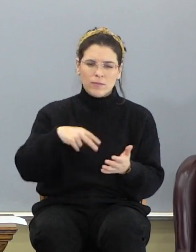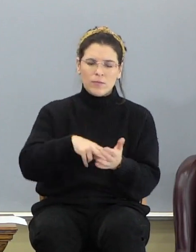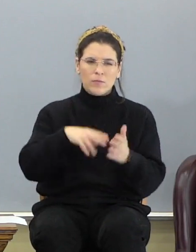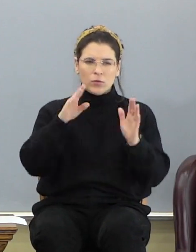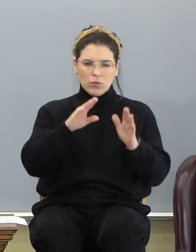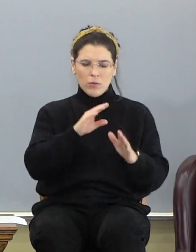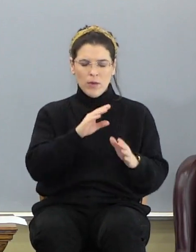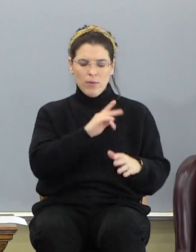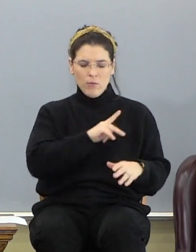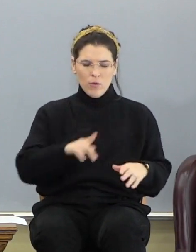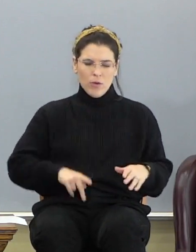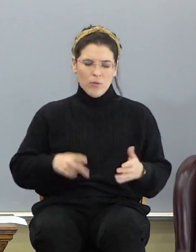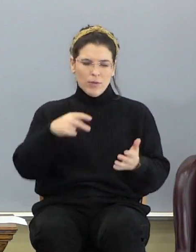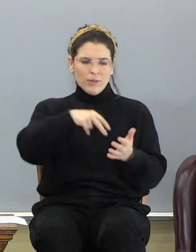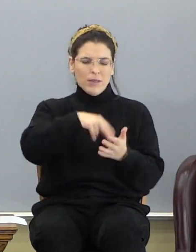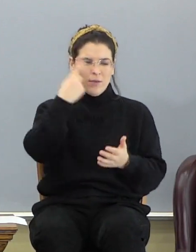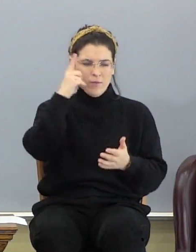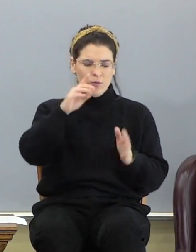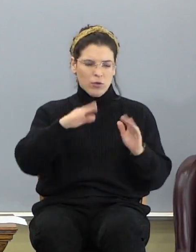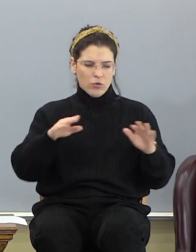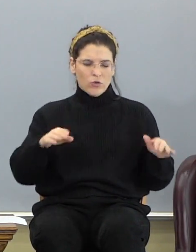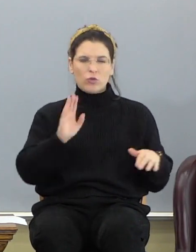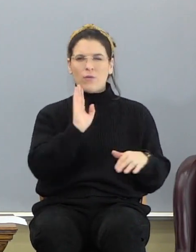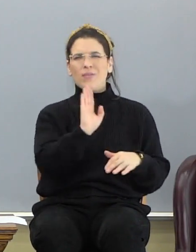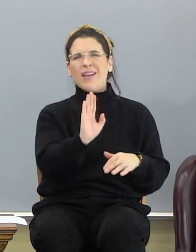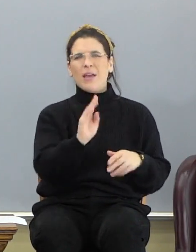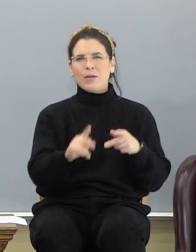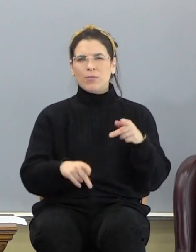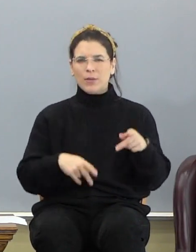standeth for the children of thy people.